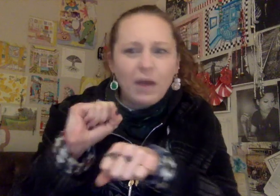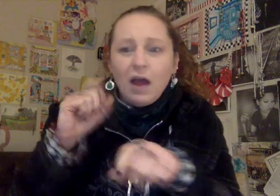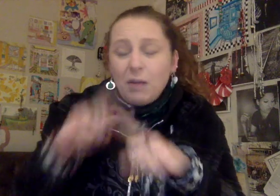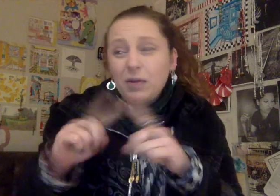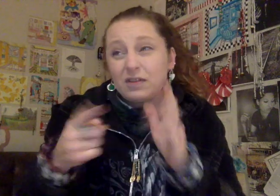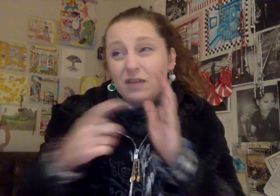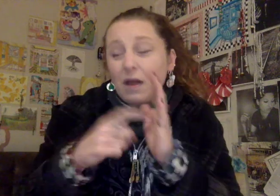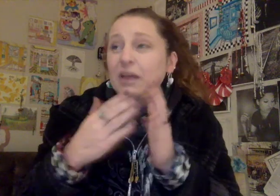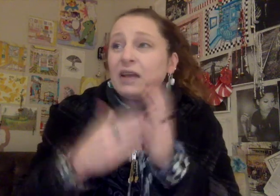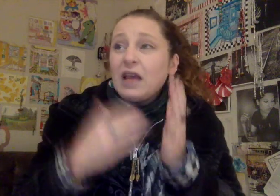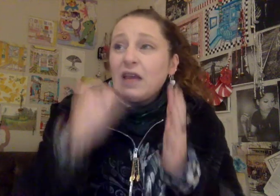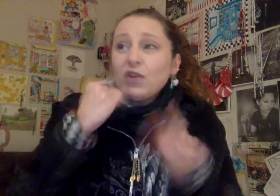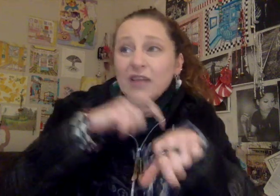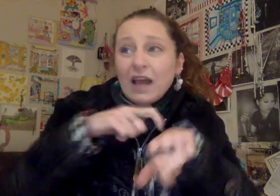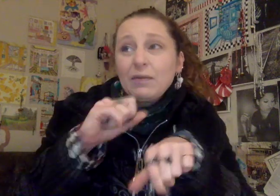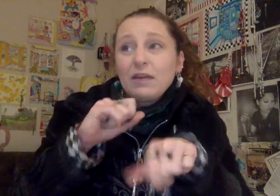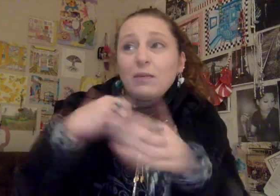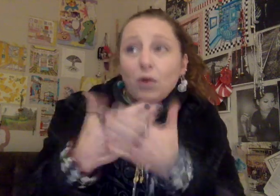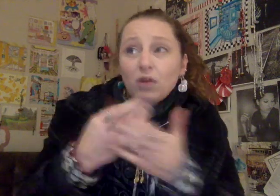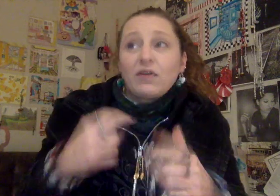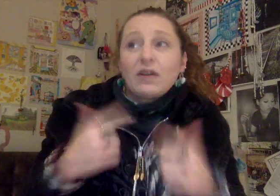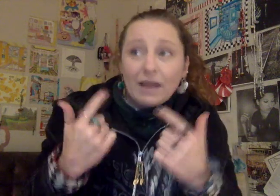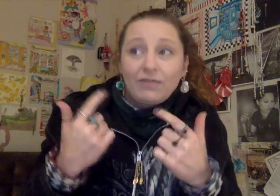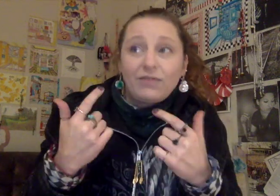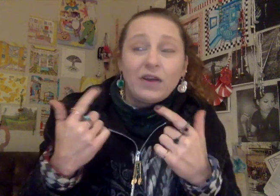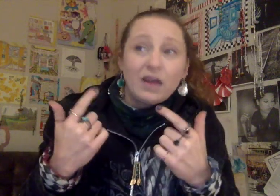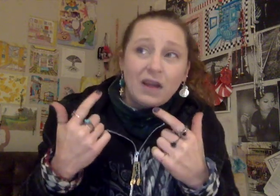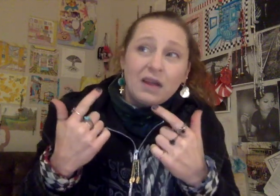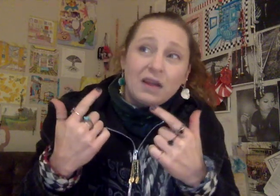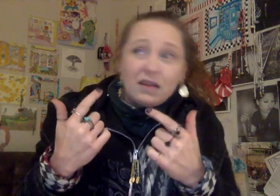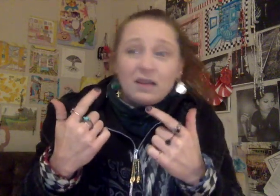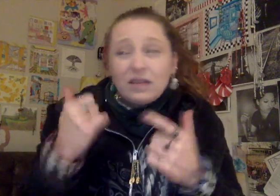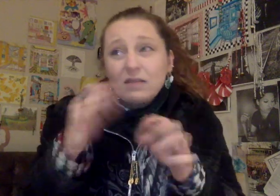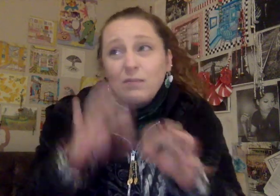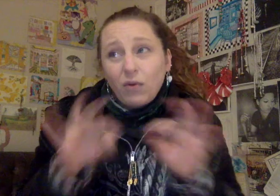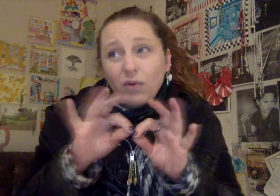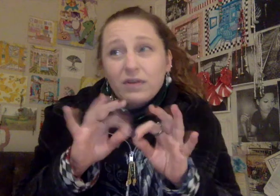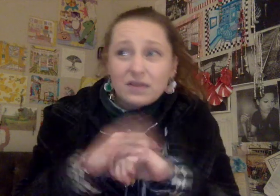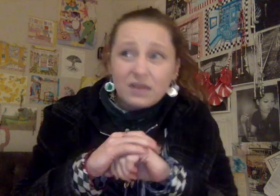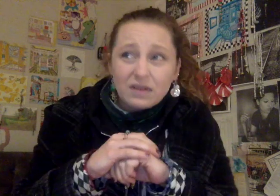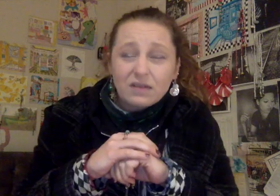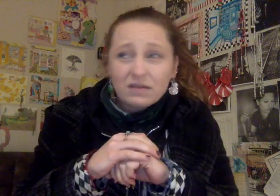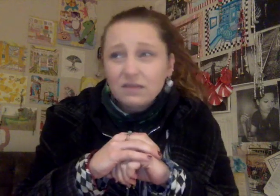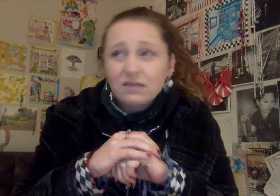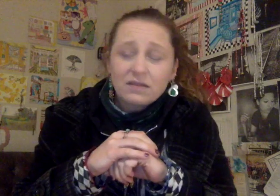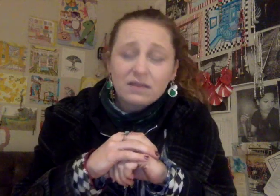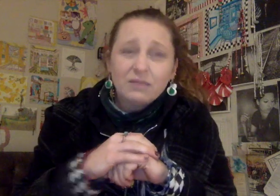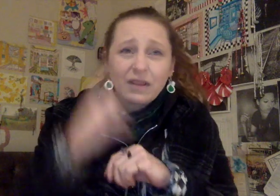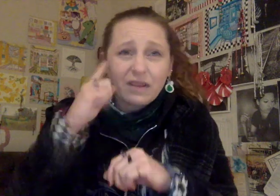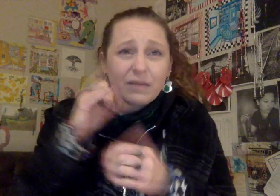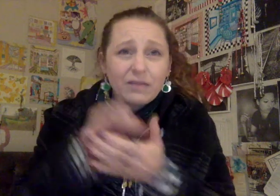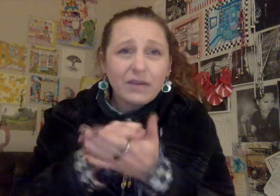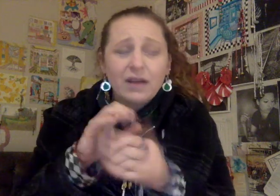but some, I mean, if you're timing the birth of a life, that's important. I mean, think about that,